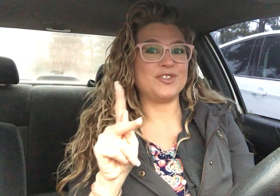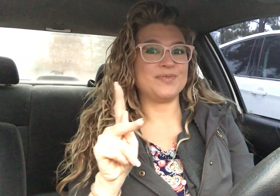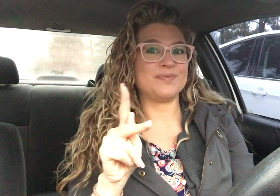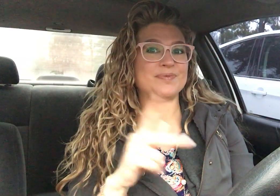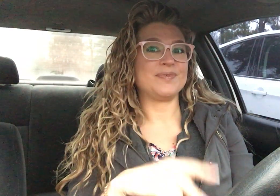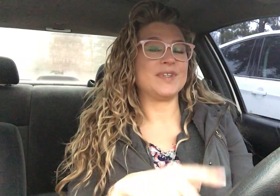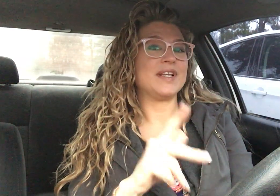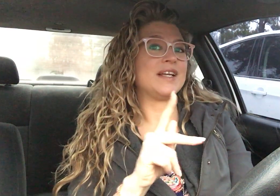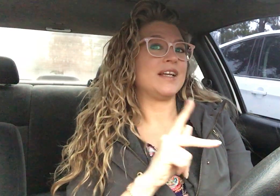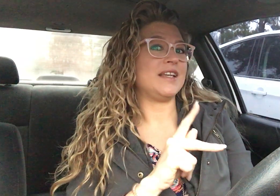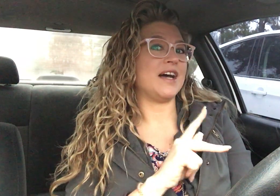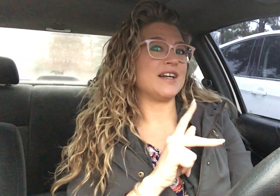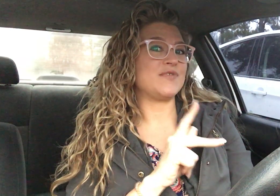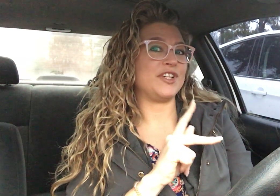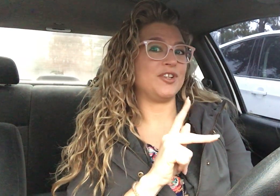Knoxville